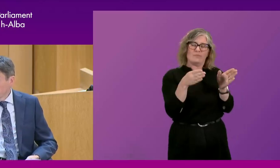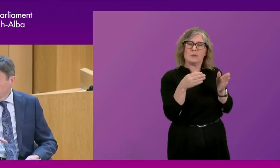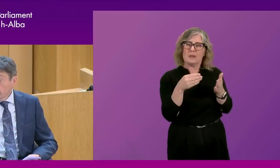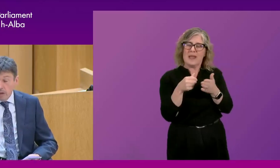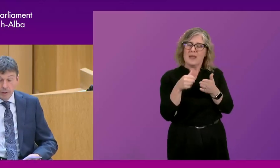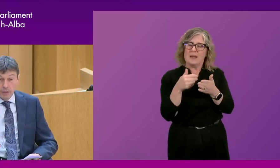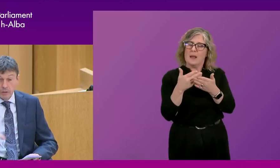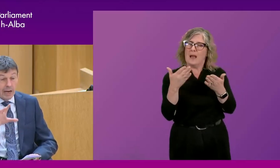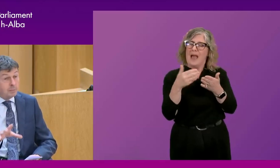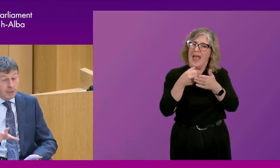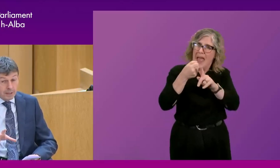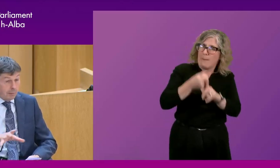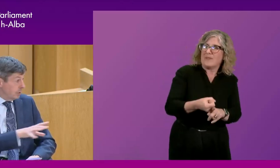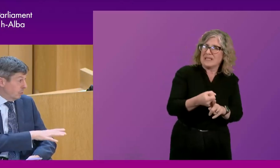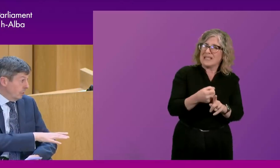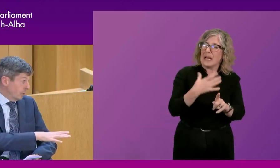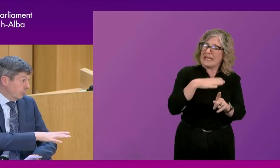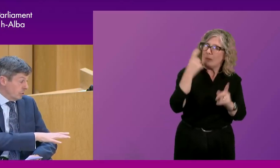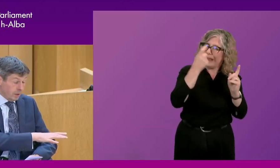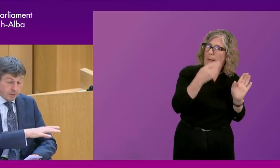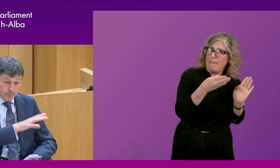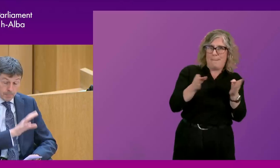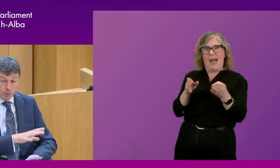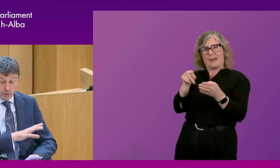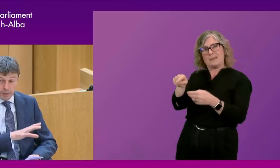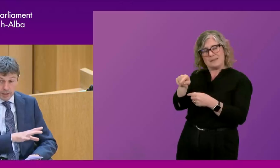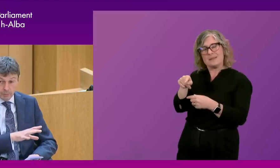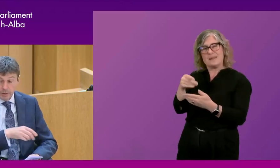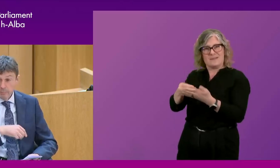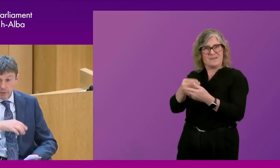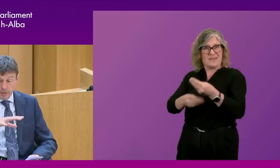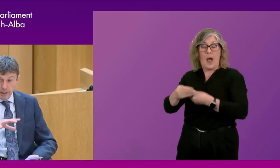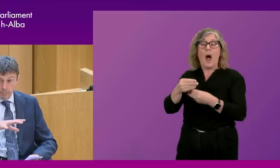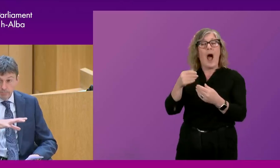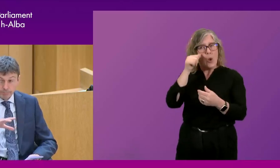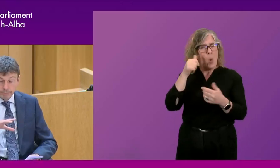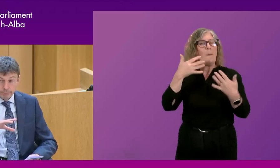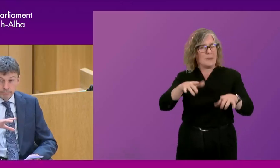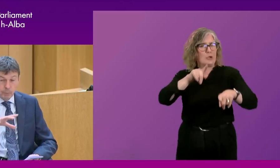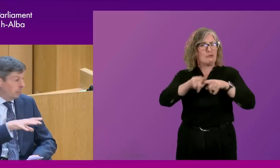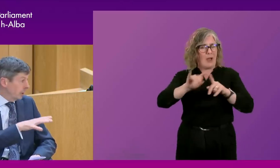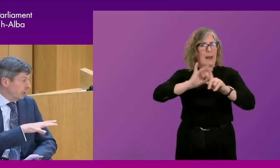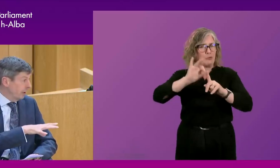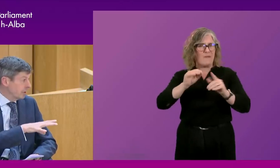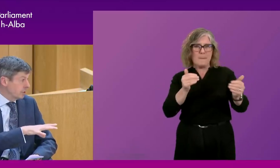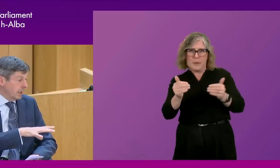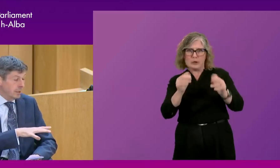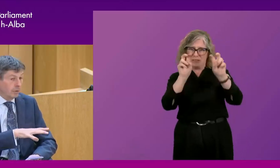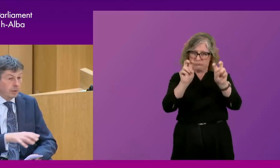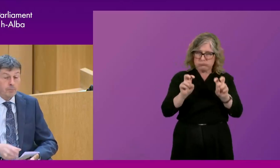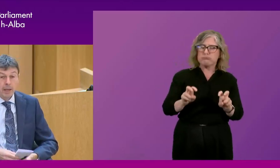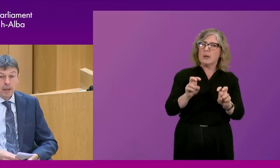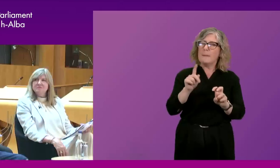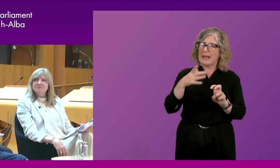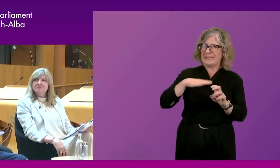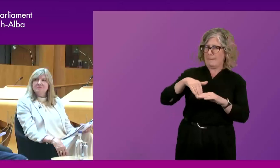responsibility more than anything else. And there has been an attempt to improve the budget process, which I think has helped, but, um, probably a greater emphasis on that